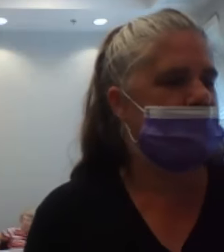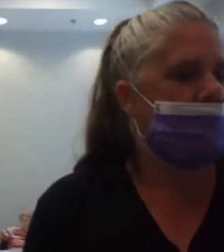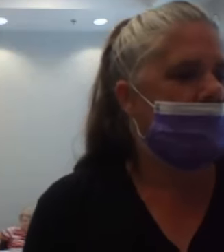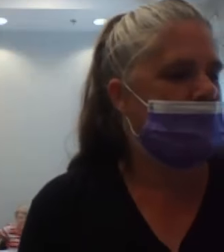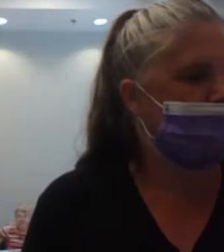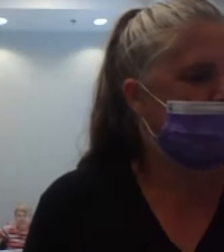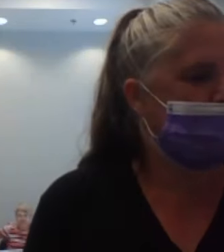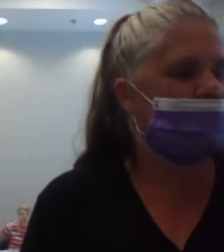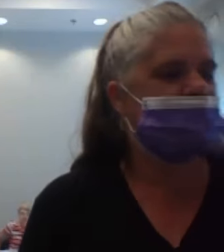One,